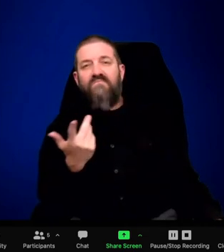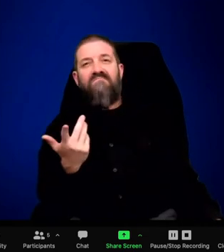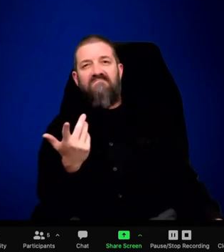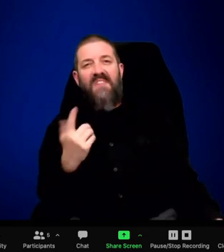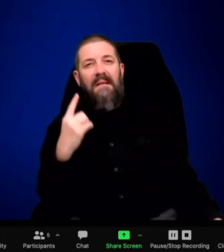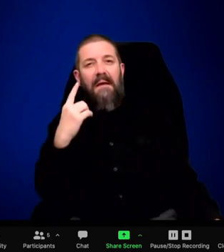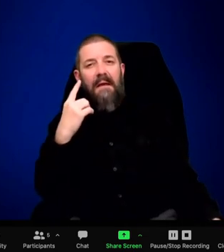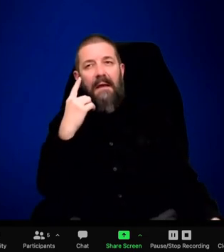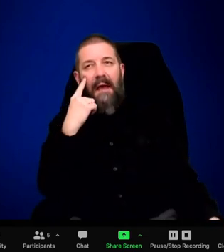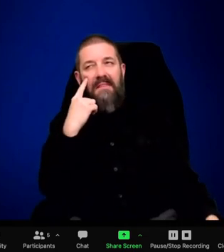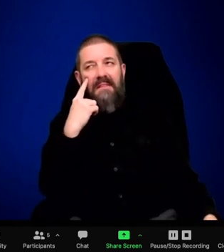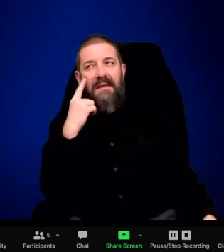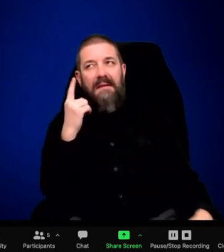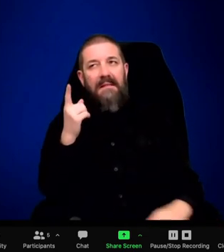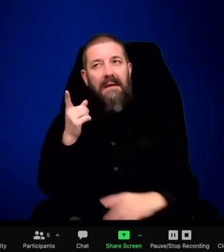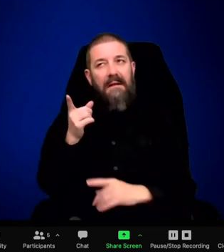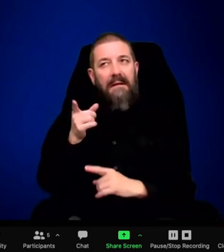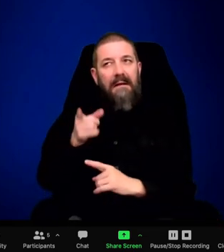out, though.